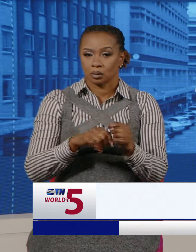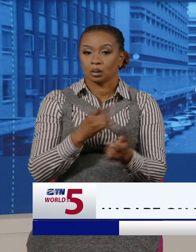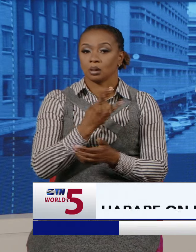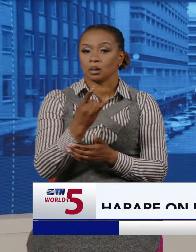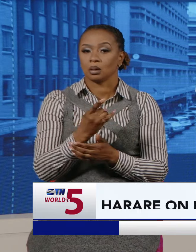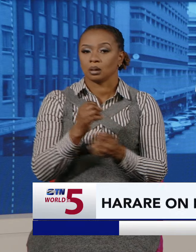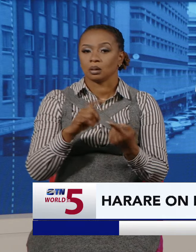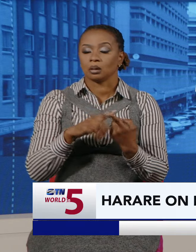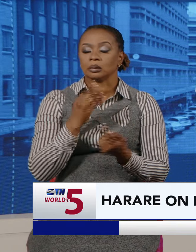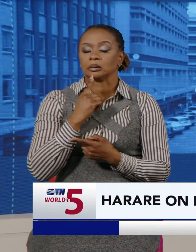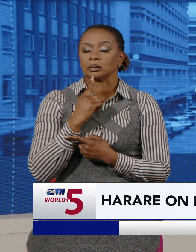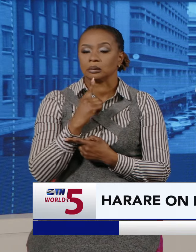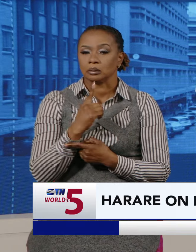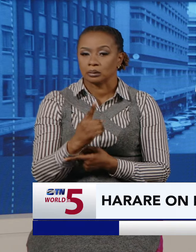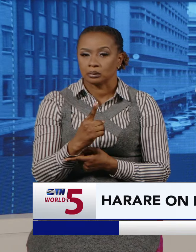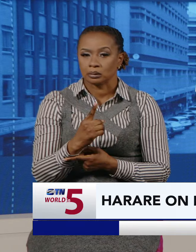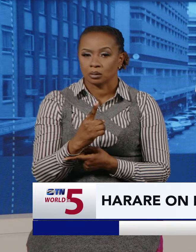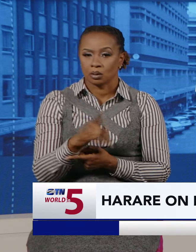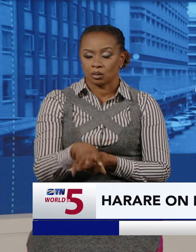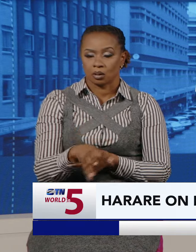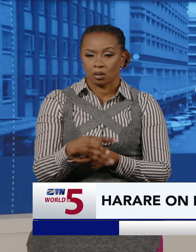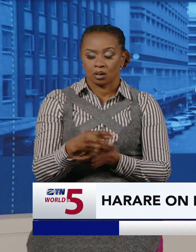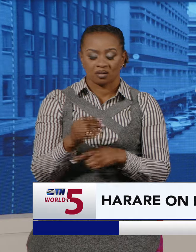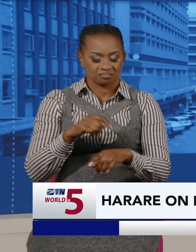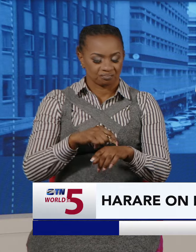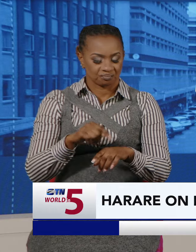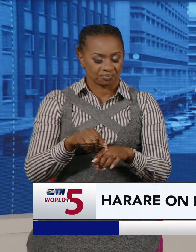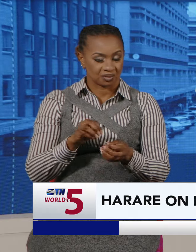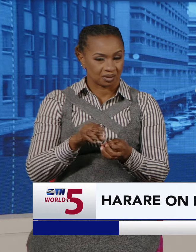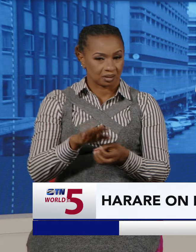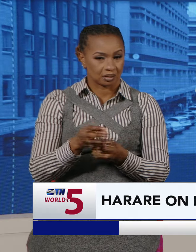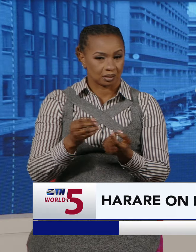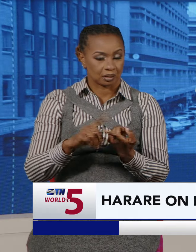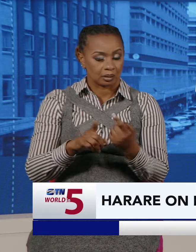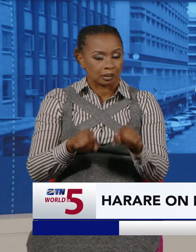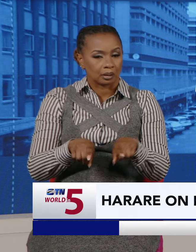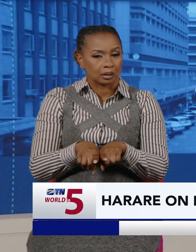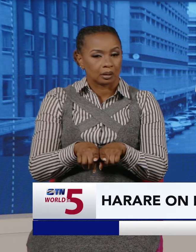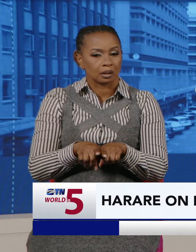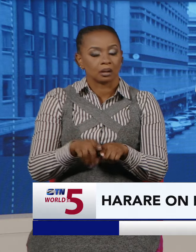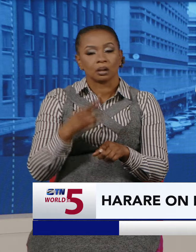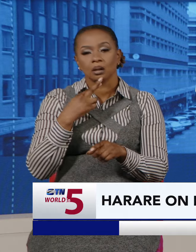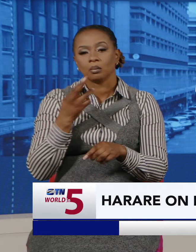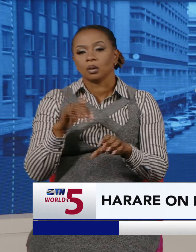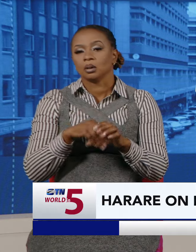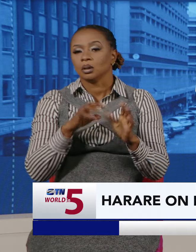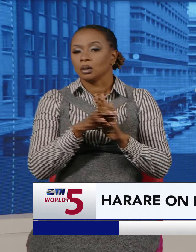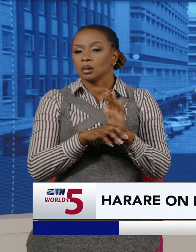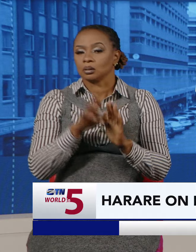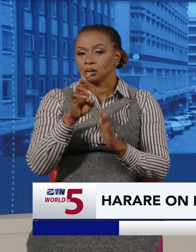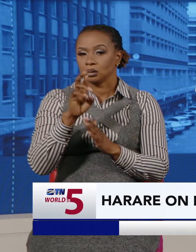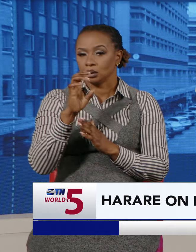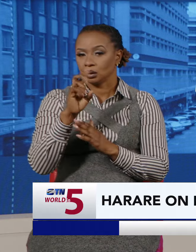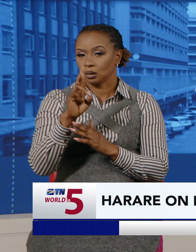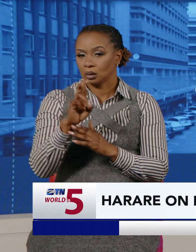says it is on the high alert for a potential MPOX outbreak. While the majority of cases have been reported in the Democratic Republic